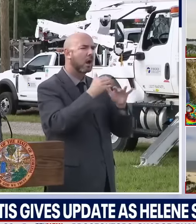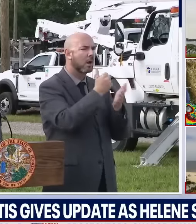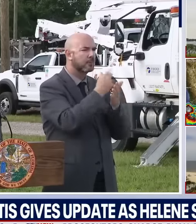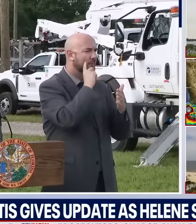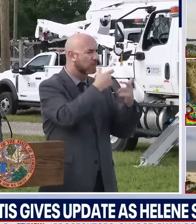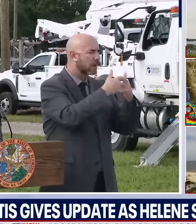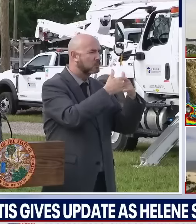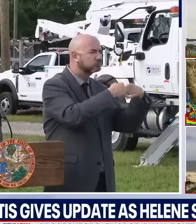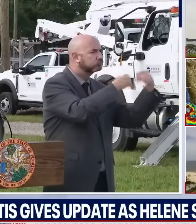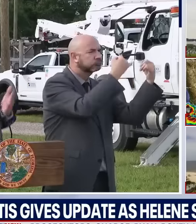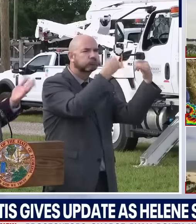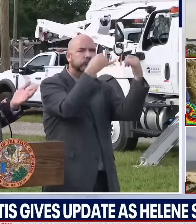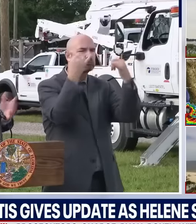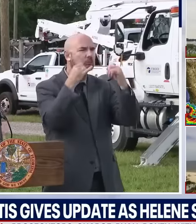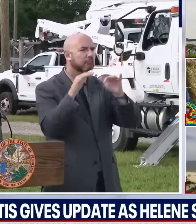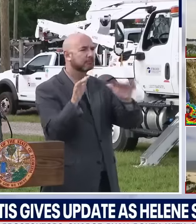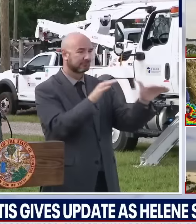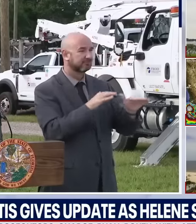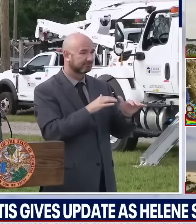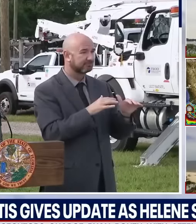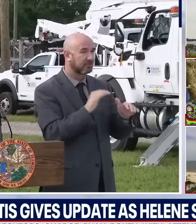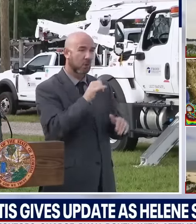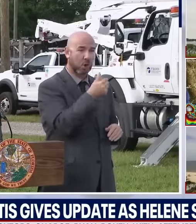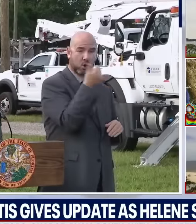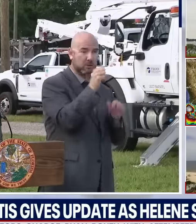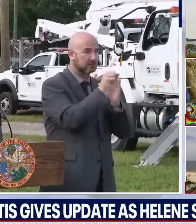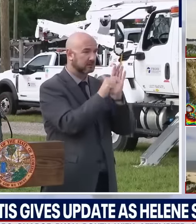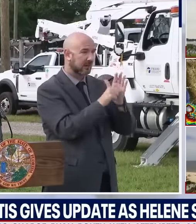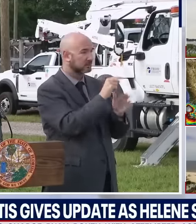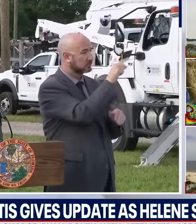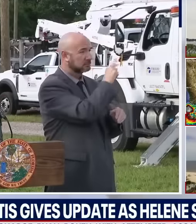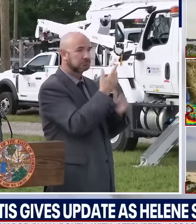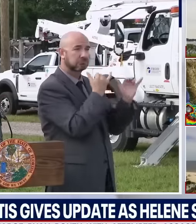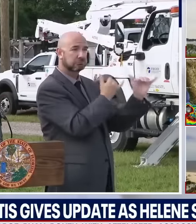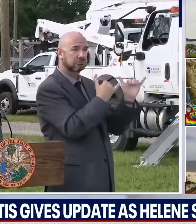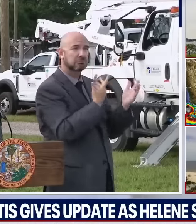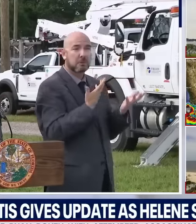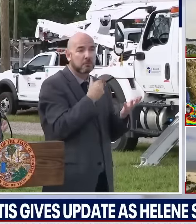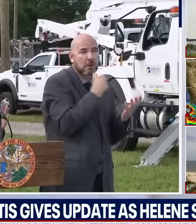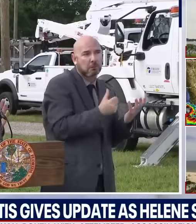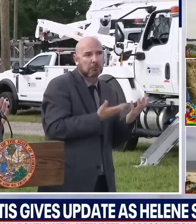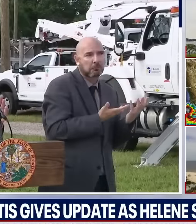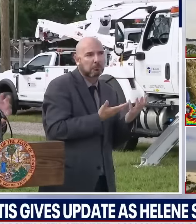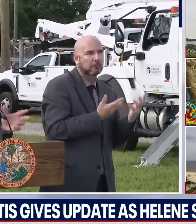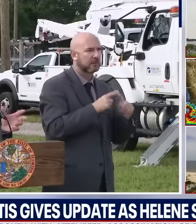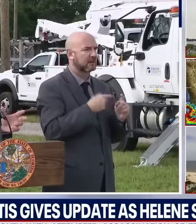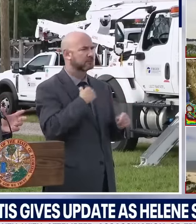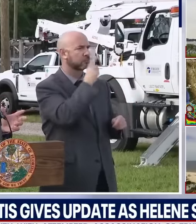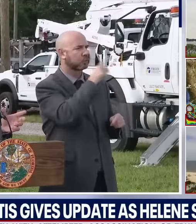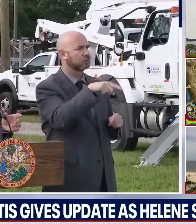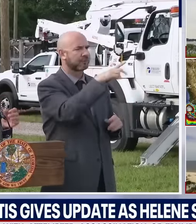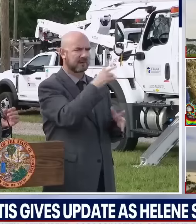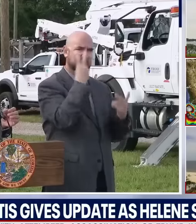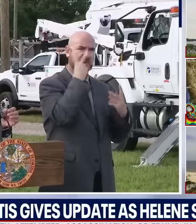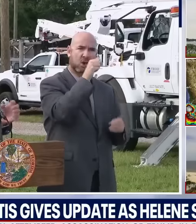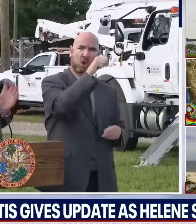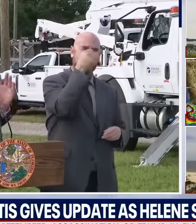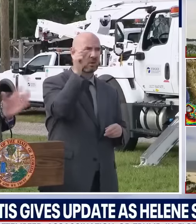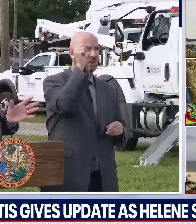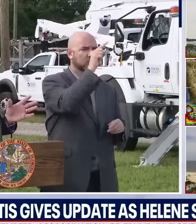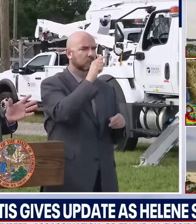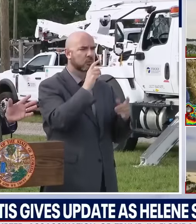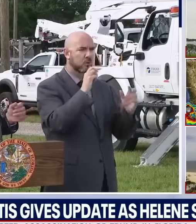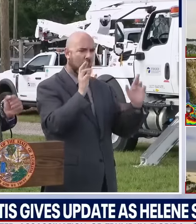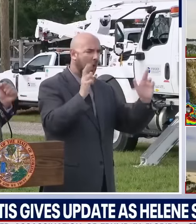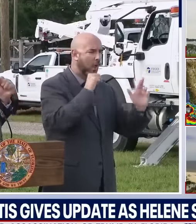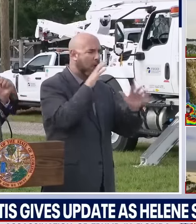this country, mind you. I think people have seen recent examples where that hasn't been the case at all. So it's great to have that. I